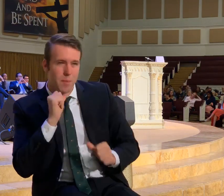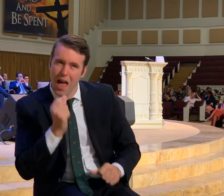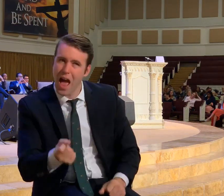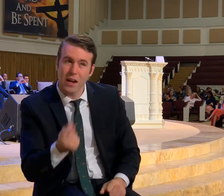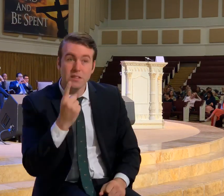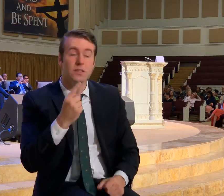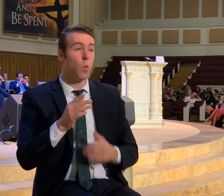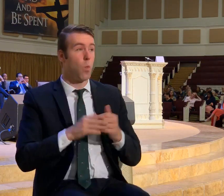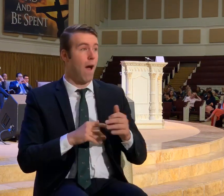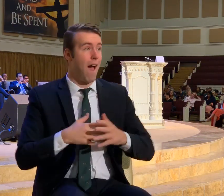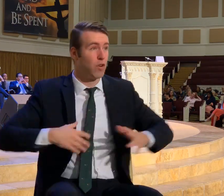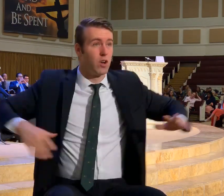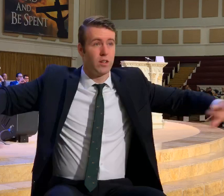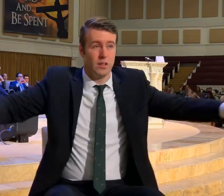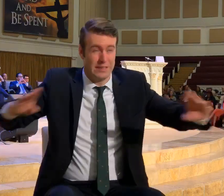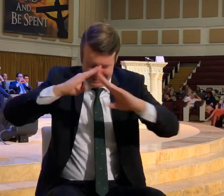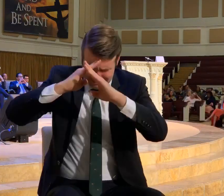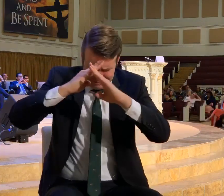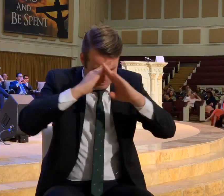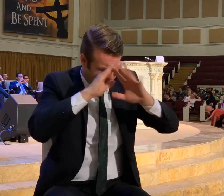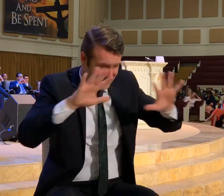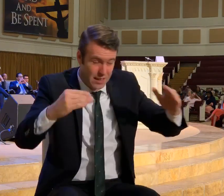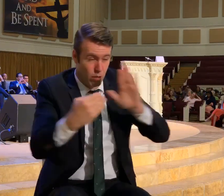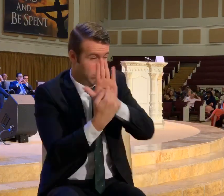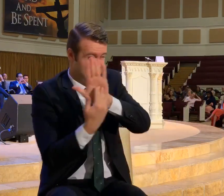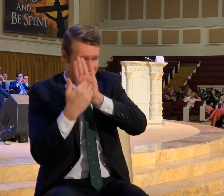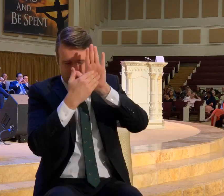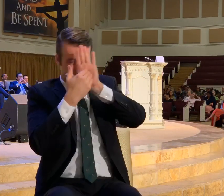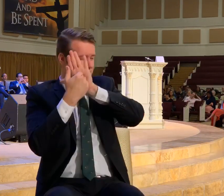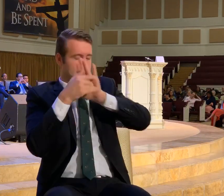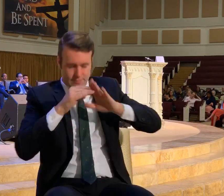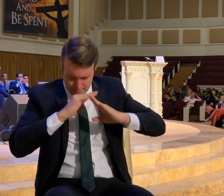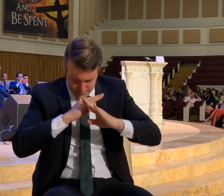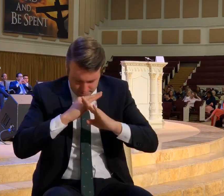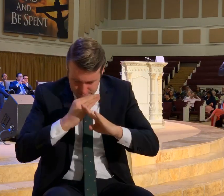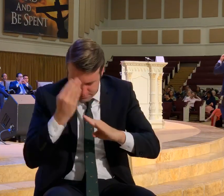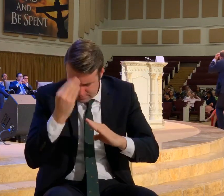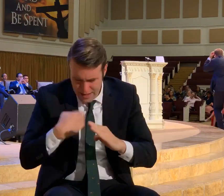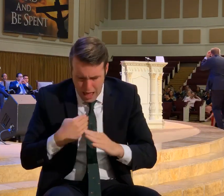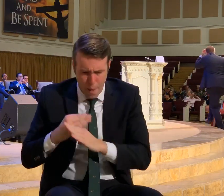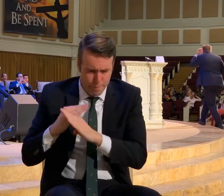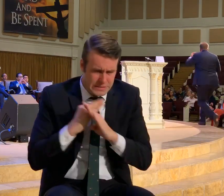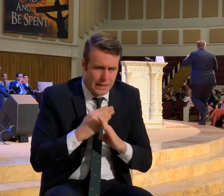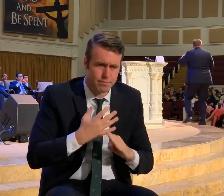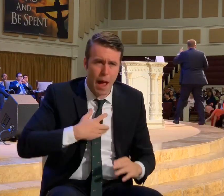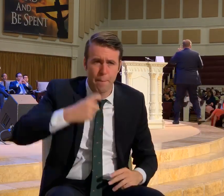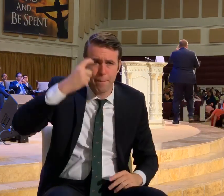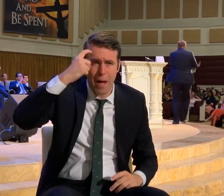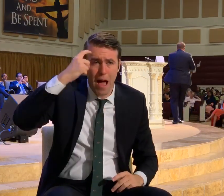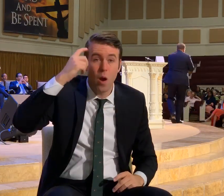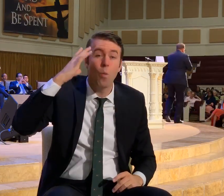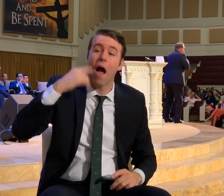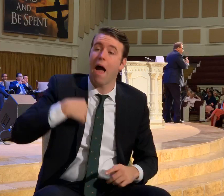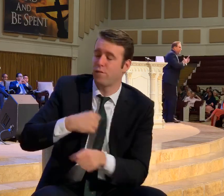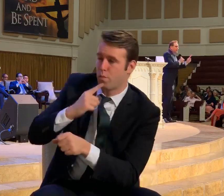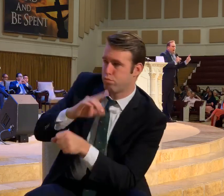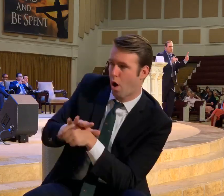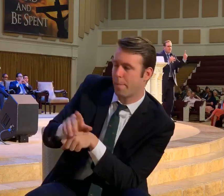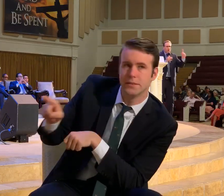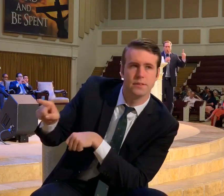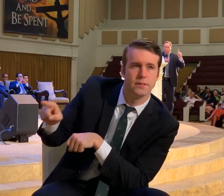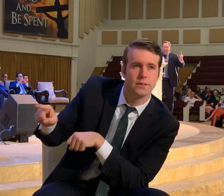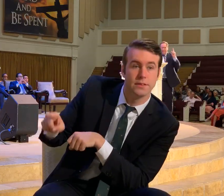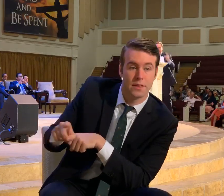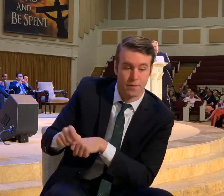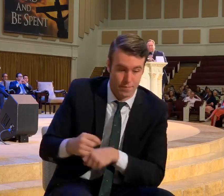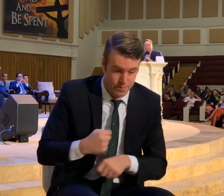Whatever you've to get through. Whatever you've got to endure. Whatever season you're in. You've got to guard your mind. Because there's a promise. Because